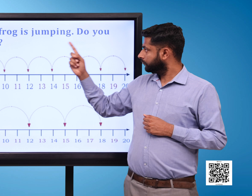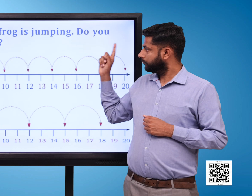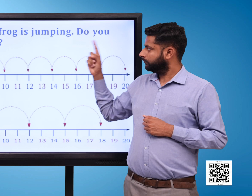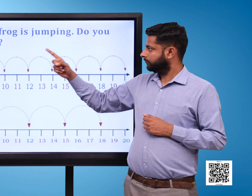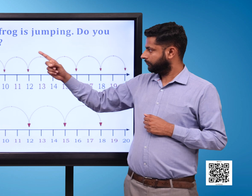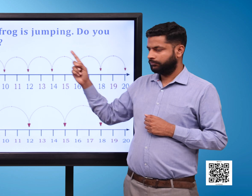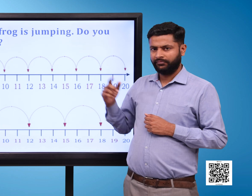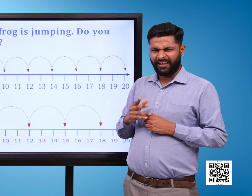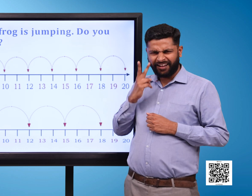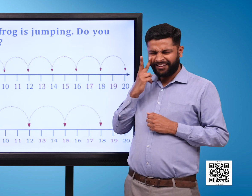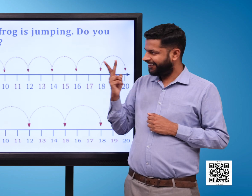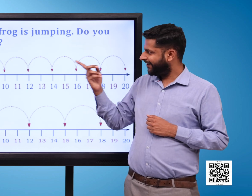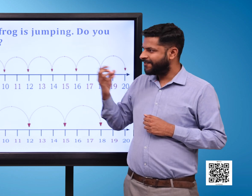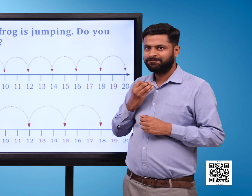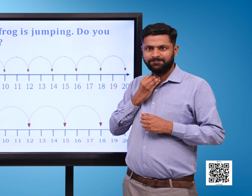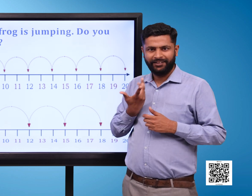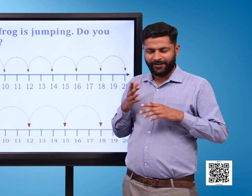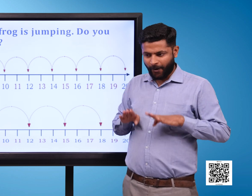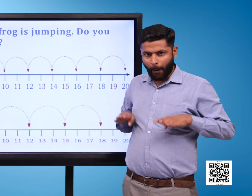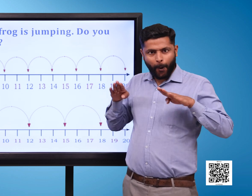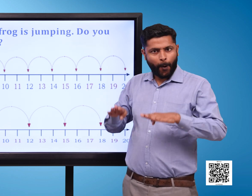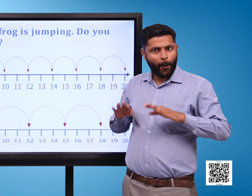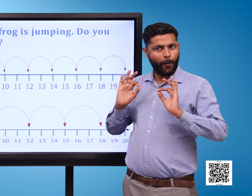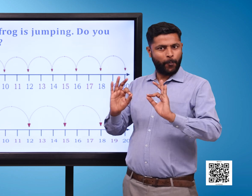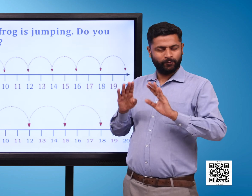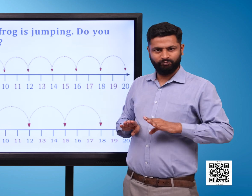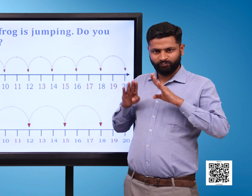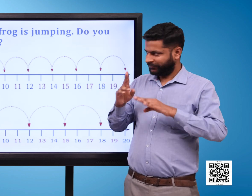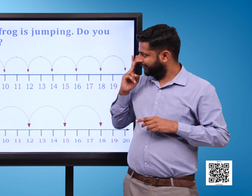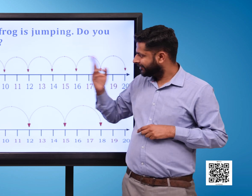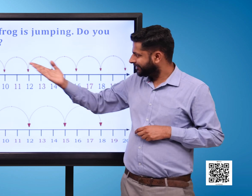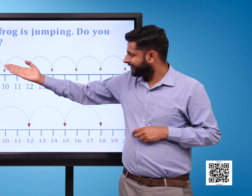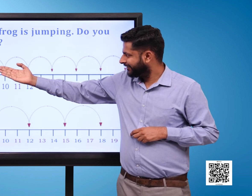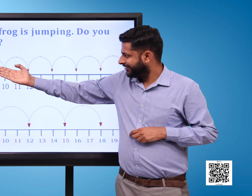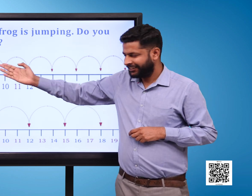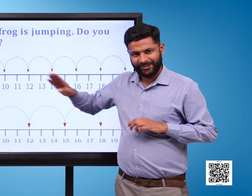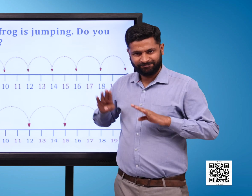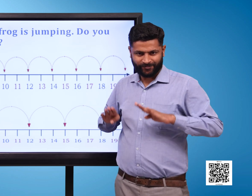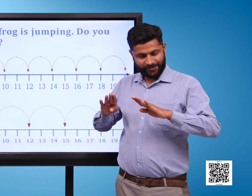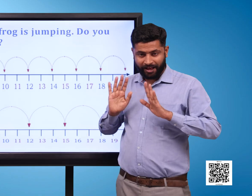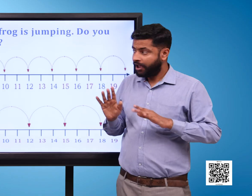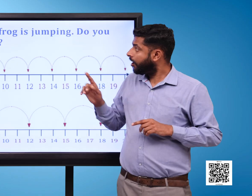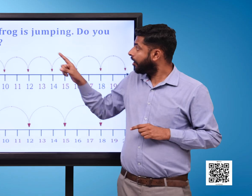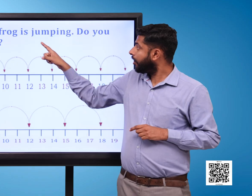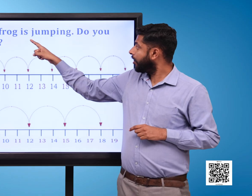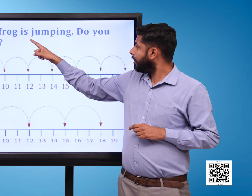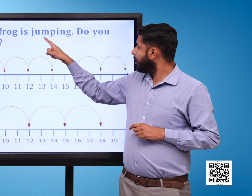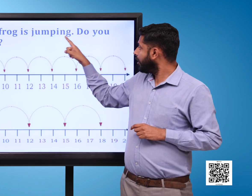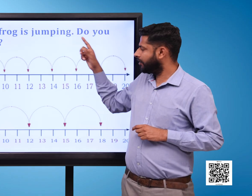Look How jumpy The frog is jumping Do you observe a pattern here? A number line is